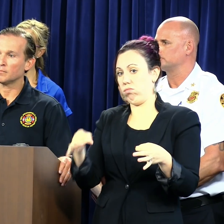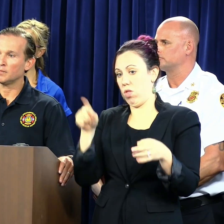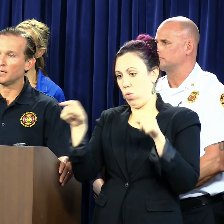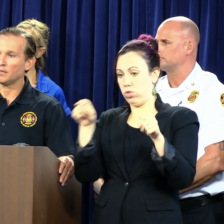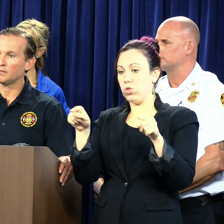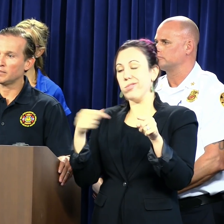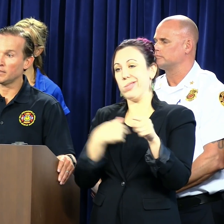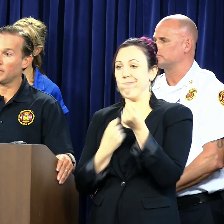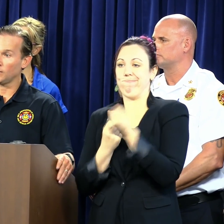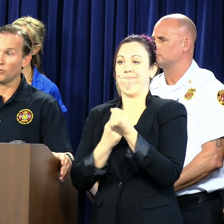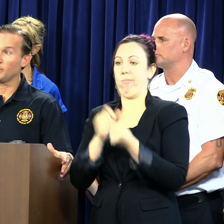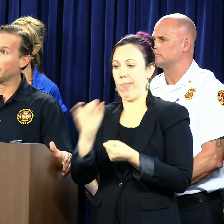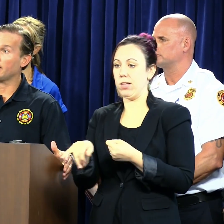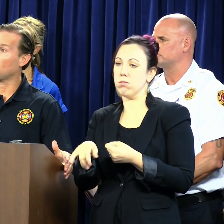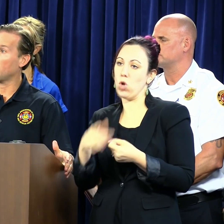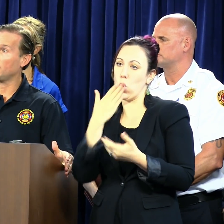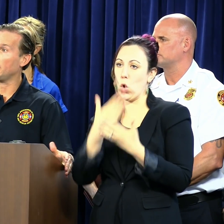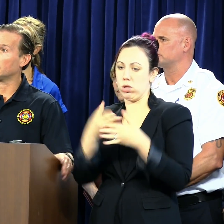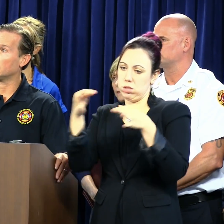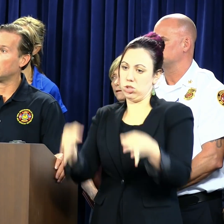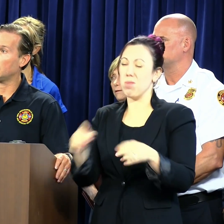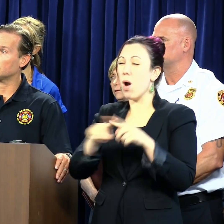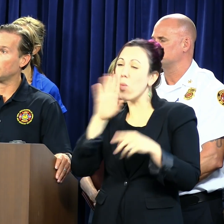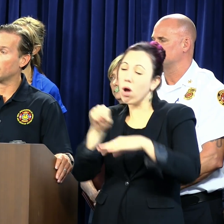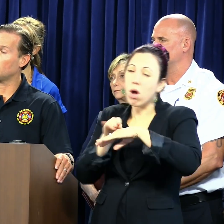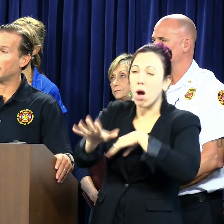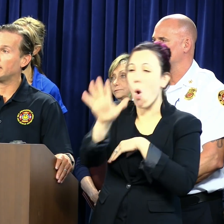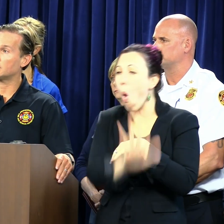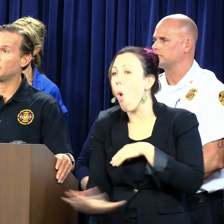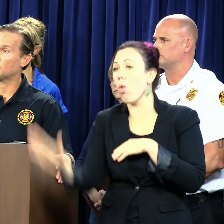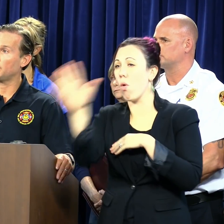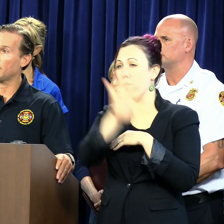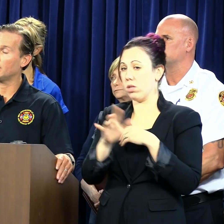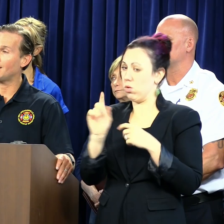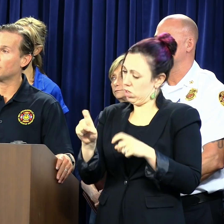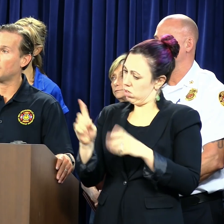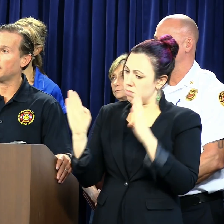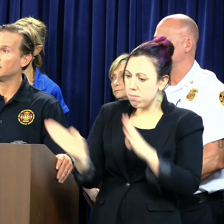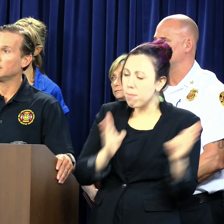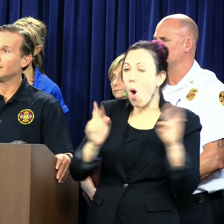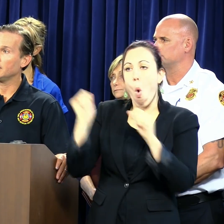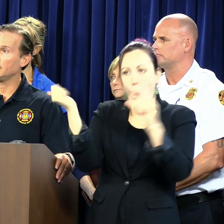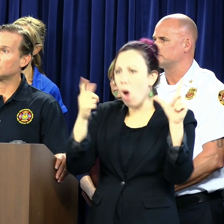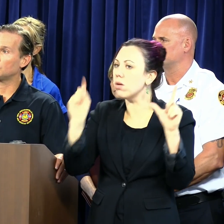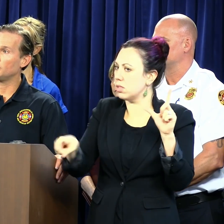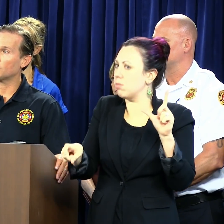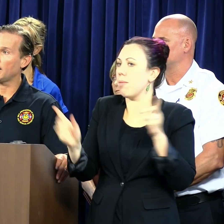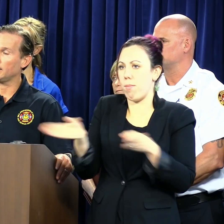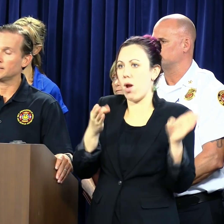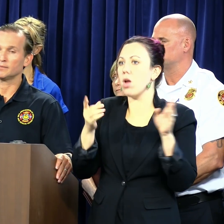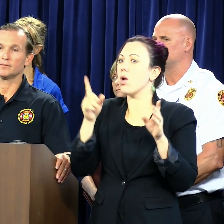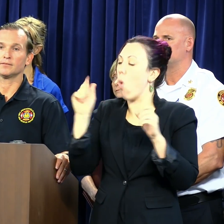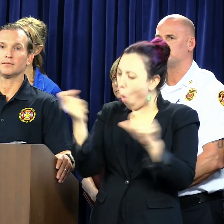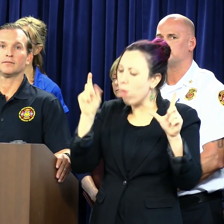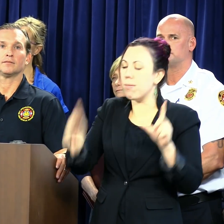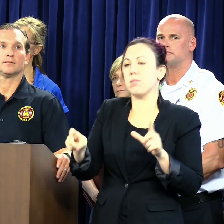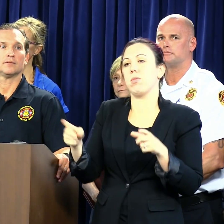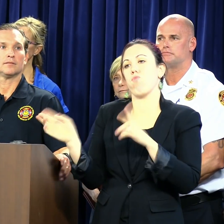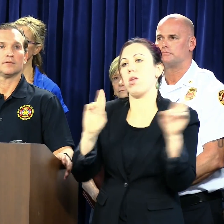but it will be a countywide event. So everybody needs to be prepared and everybody needs to be ready.